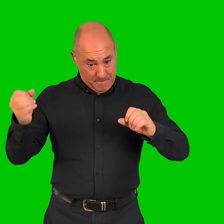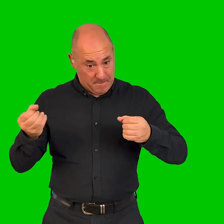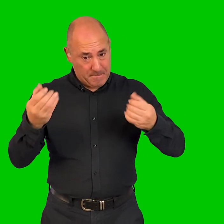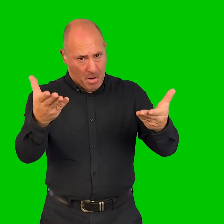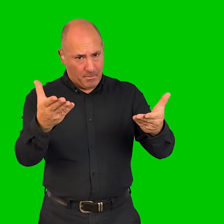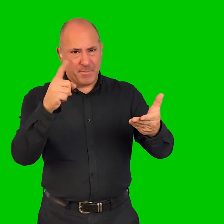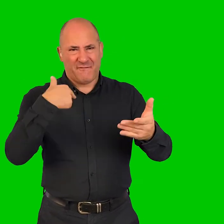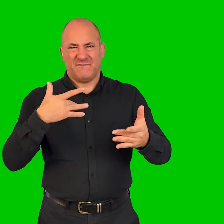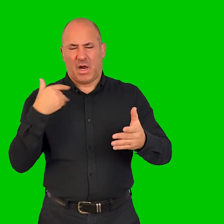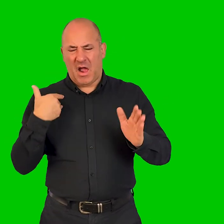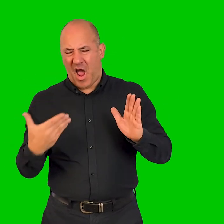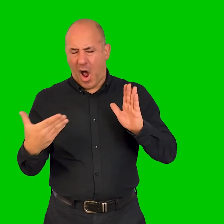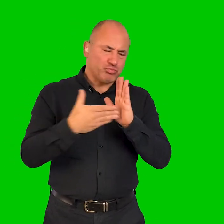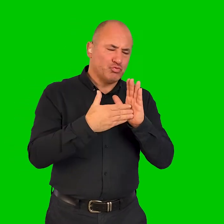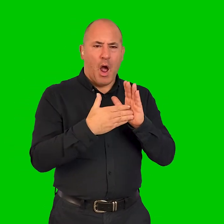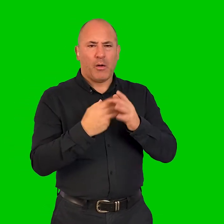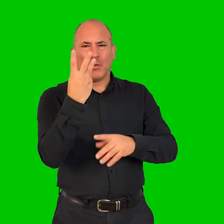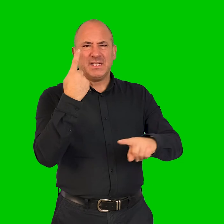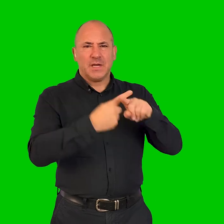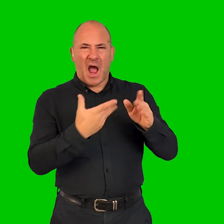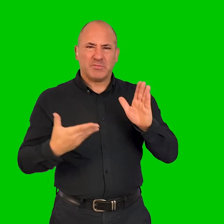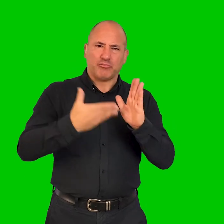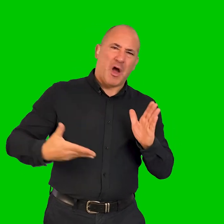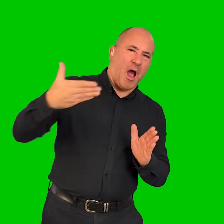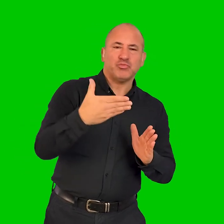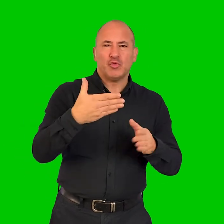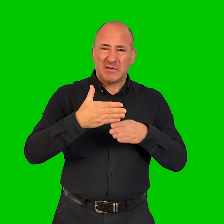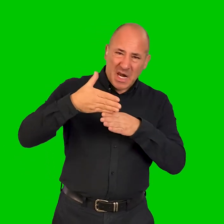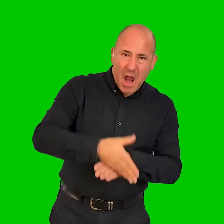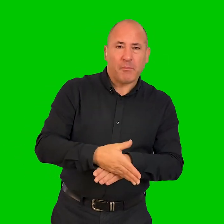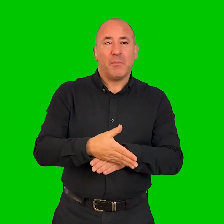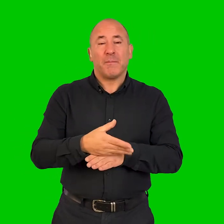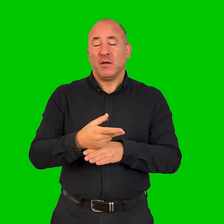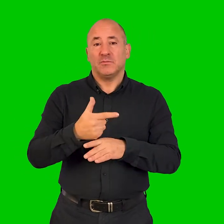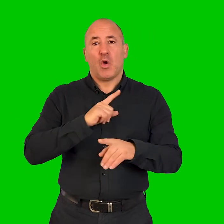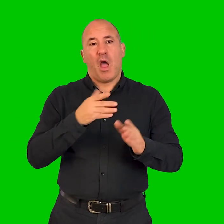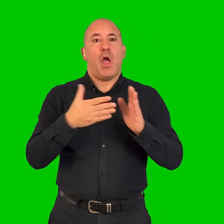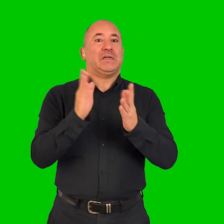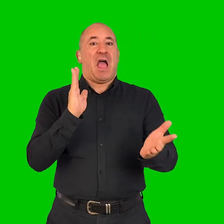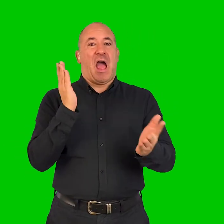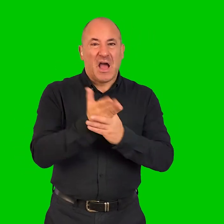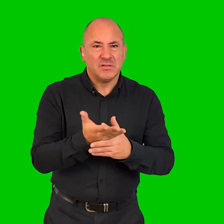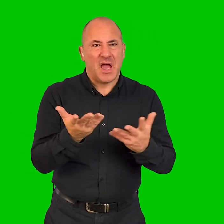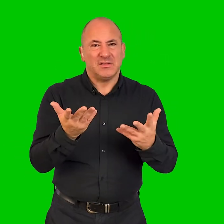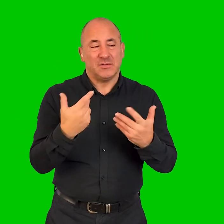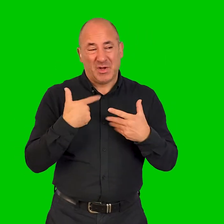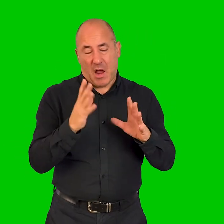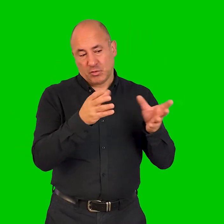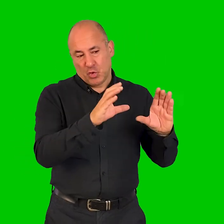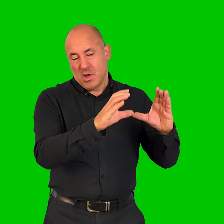three times the work for the same end product because, and, and, and, and with access, I mean, we just sort of take it